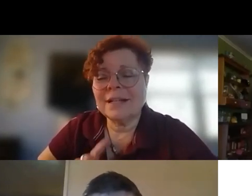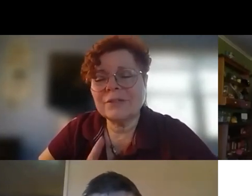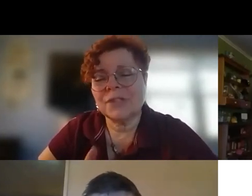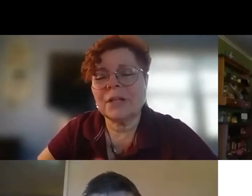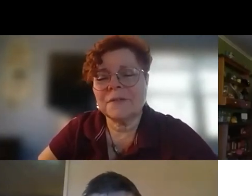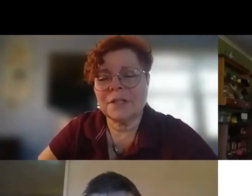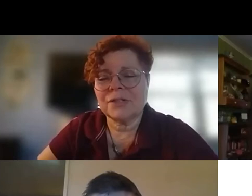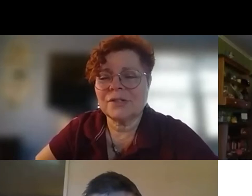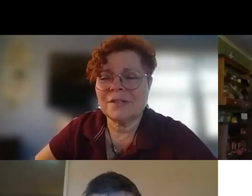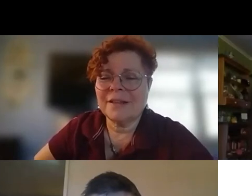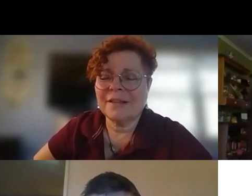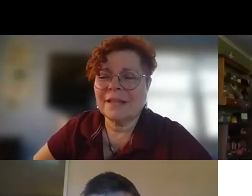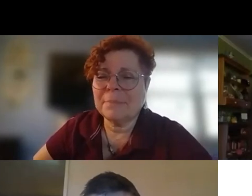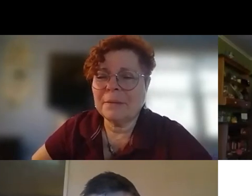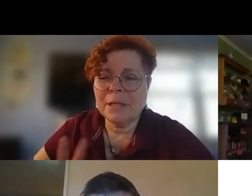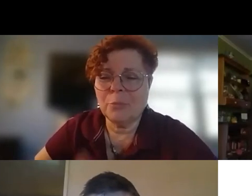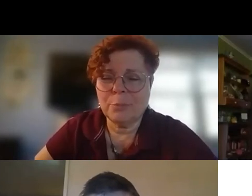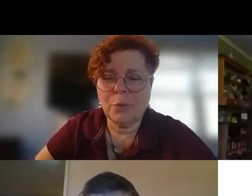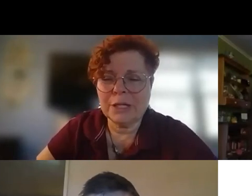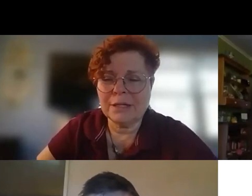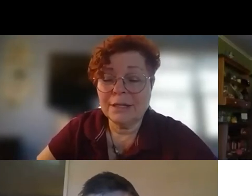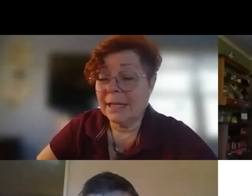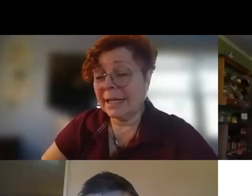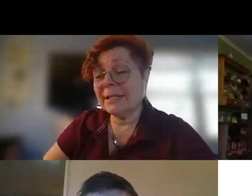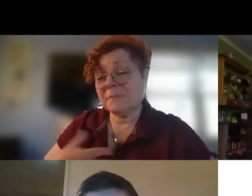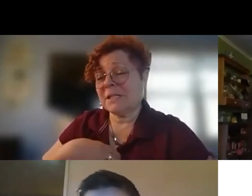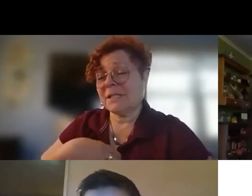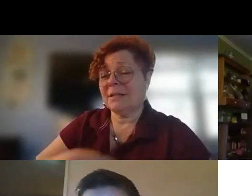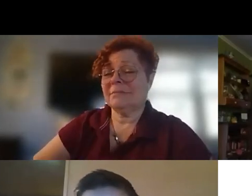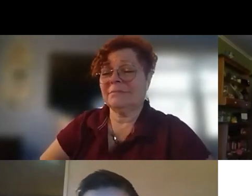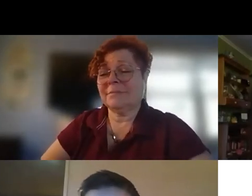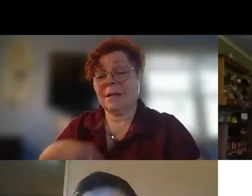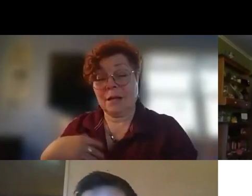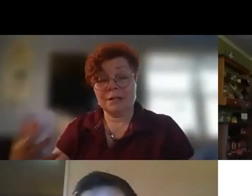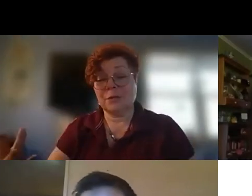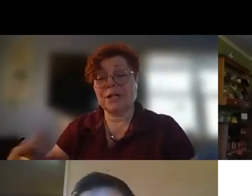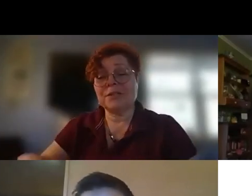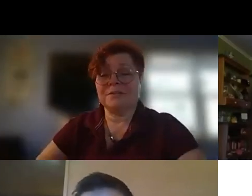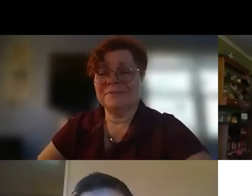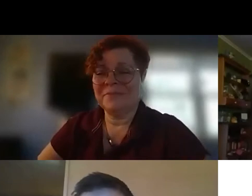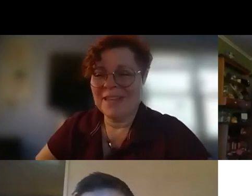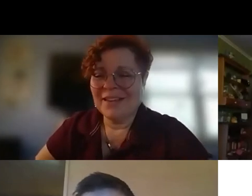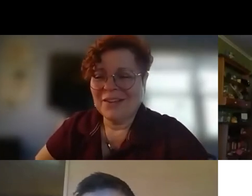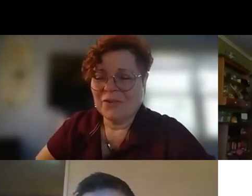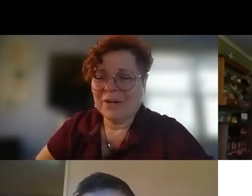idea of jellyfish i think that made it more poignant and again it's based on interpretation right